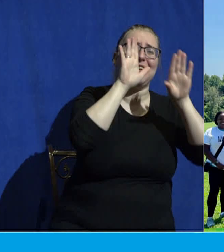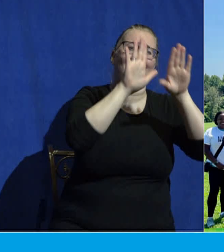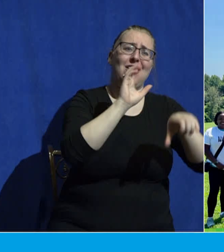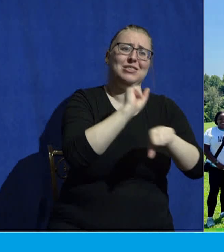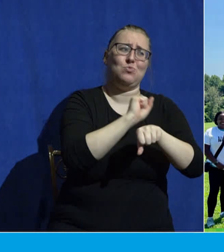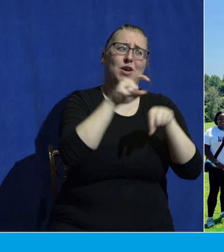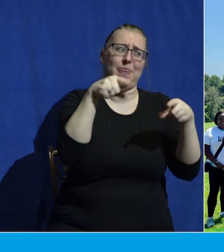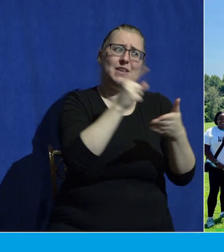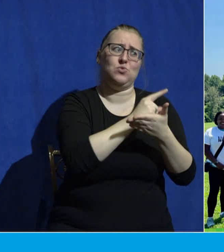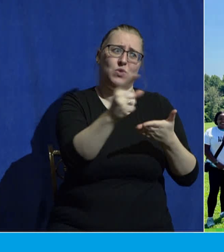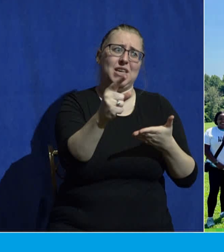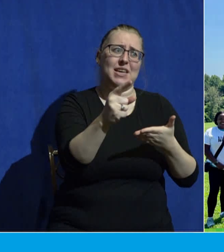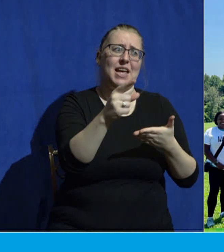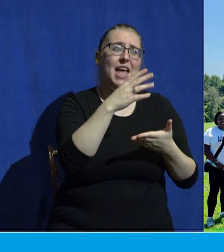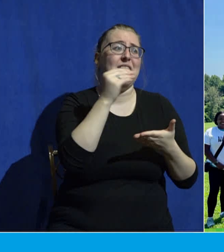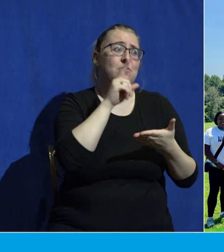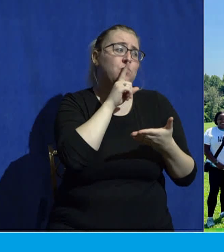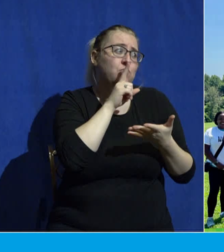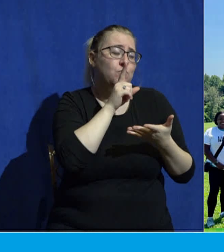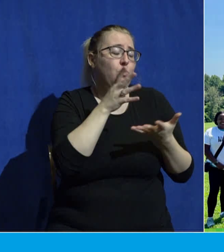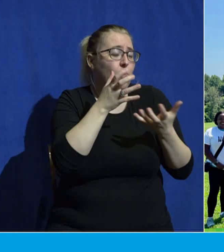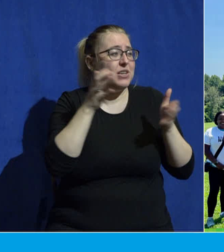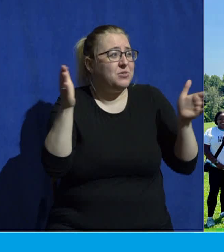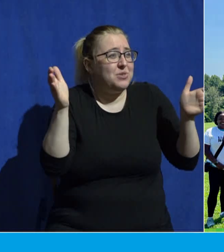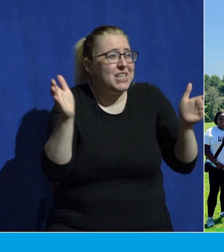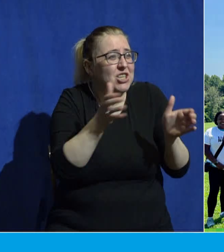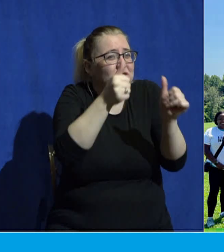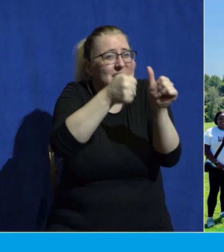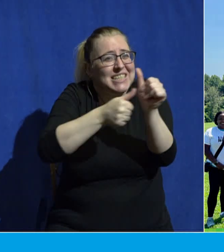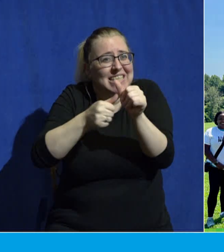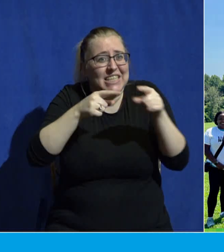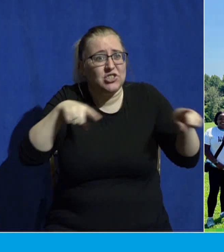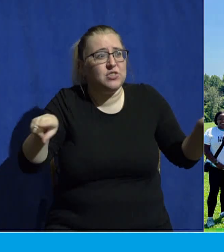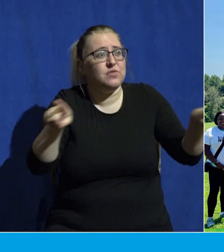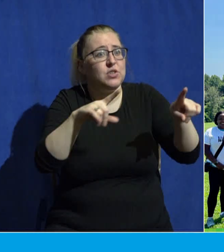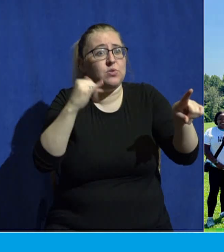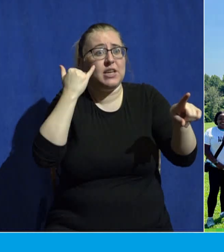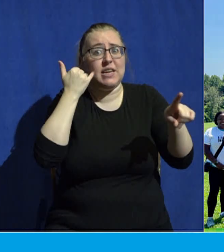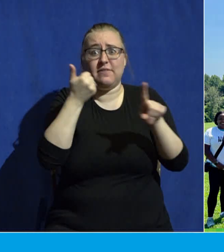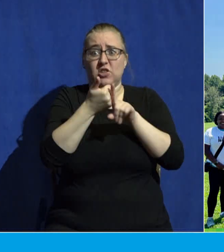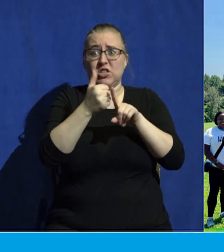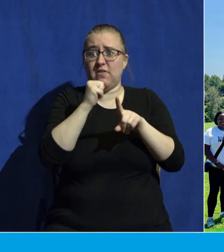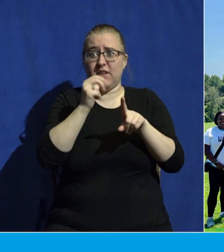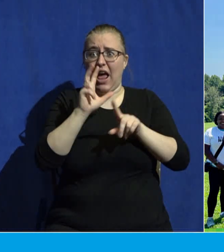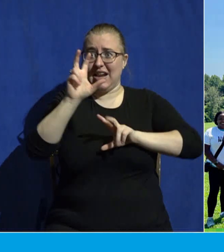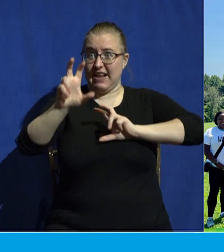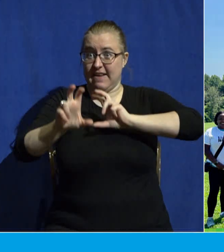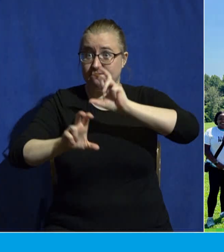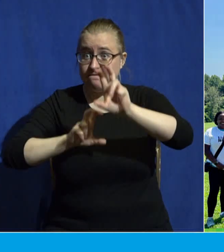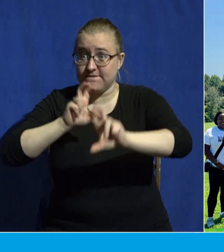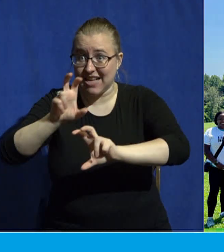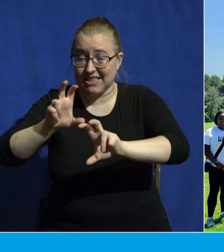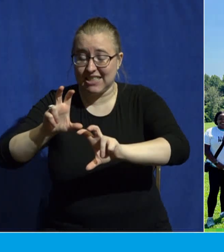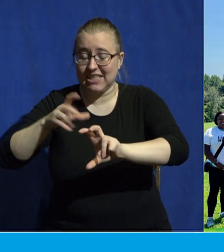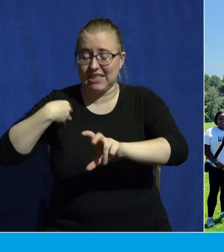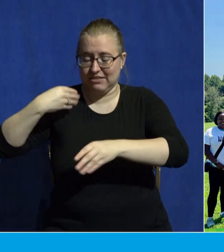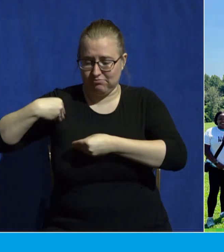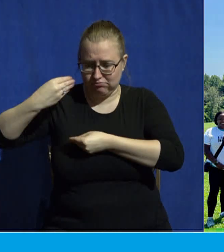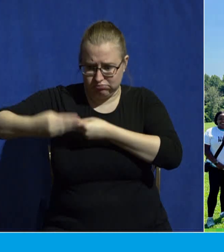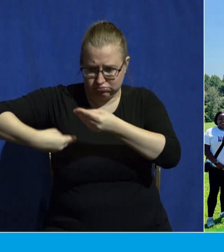And just an encouragement to each of you. If you are not invested in passing down the gospel to the next